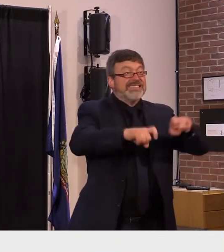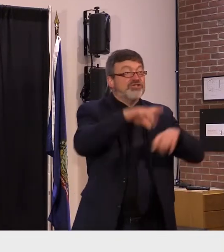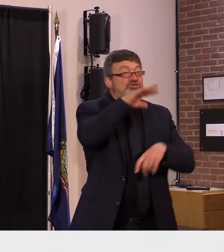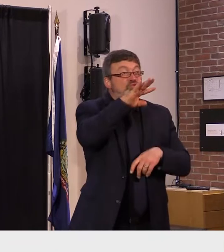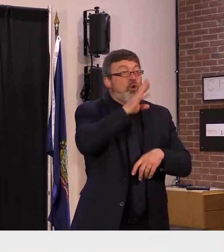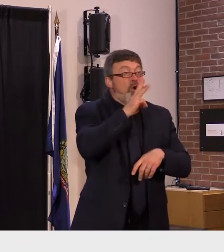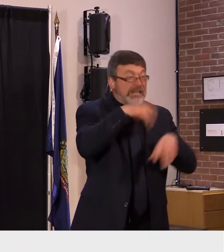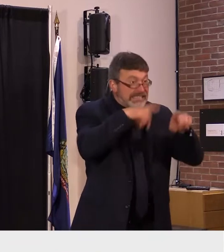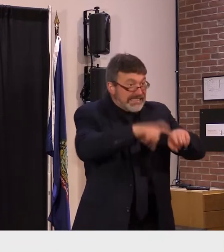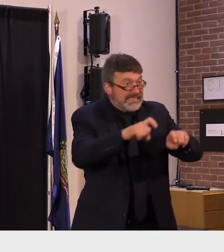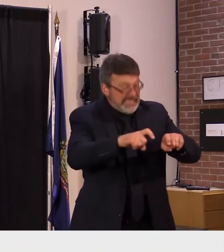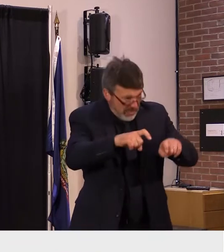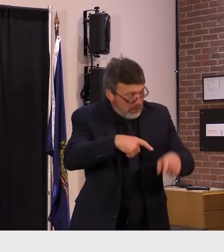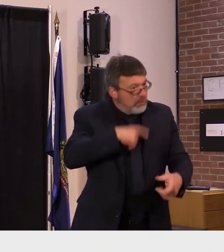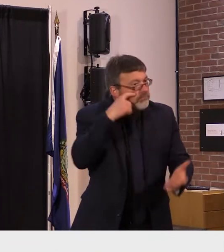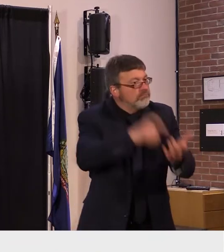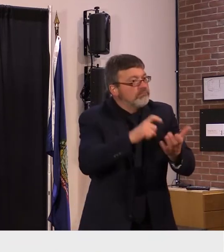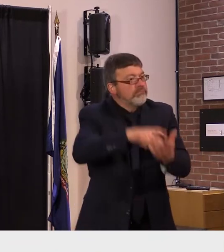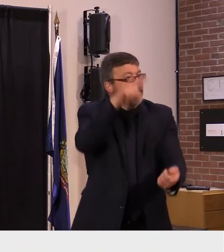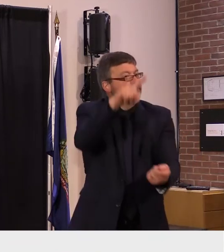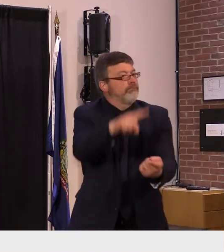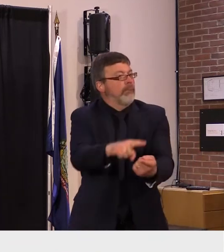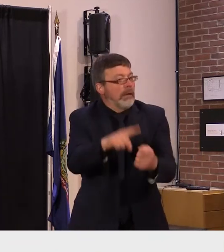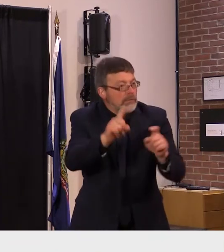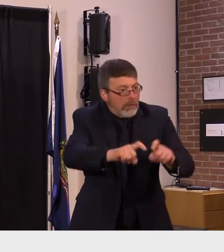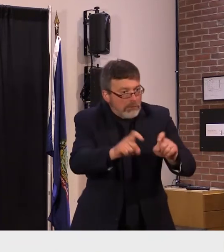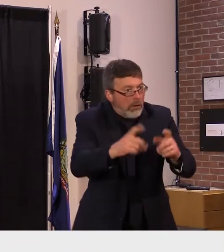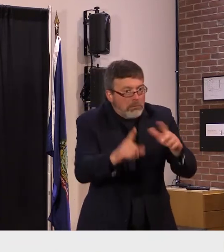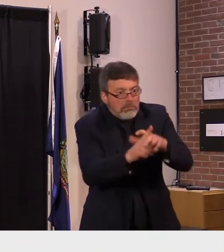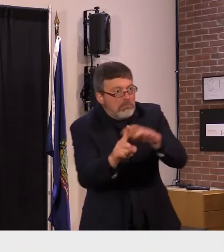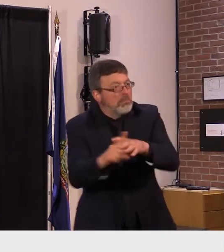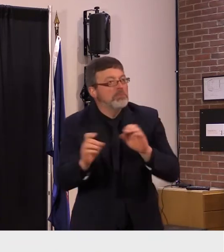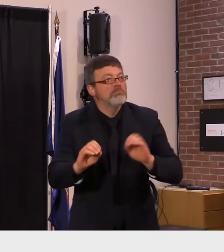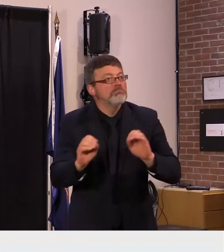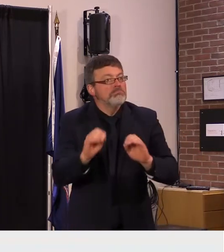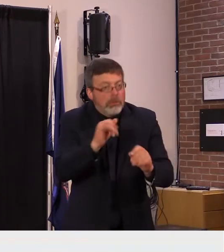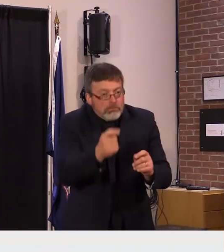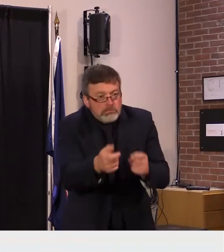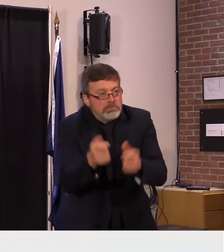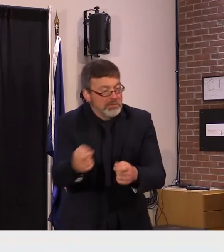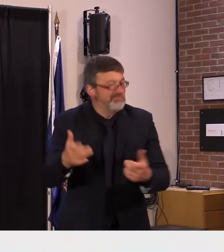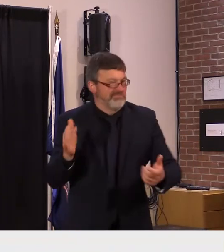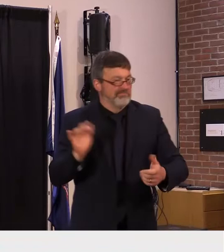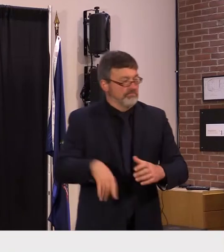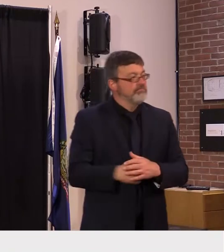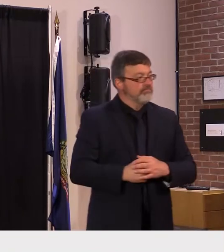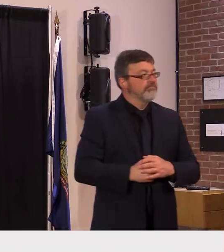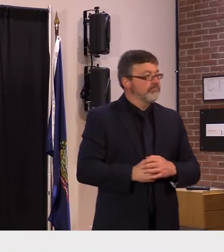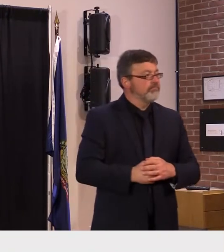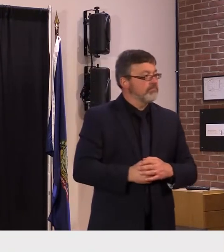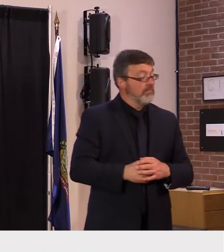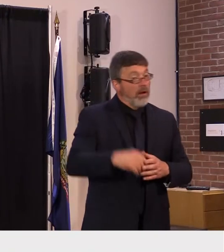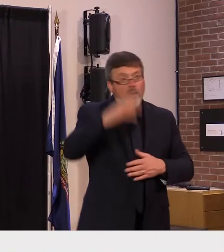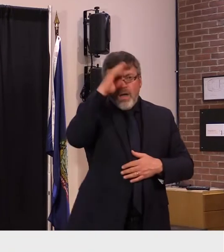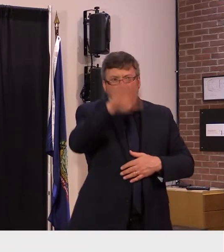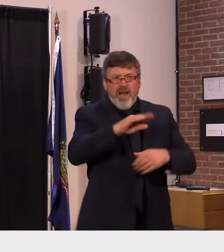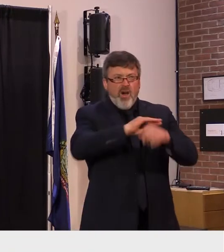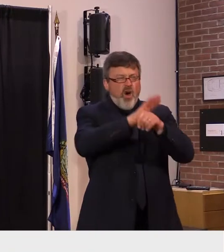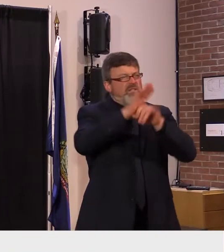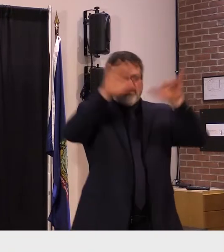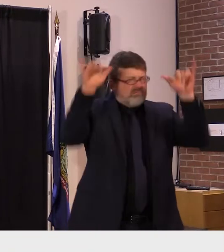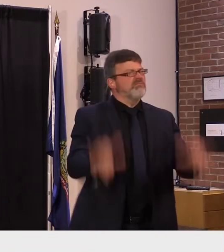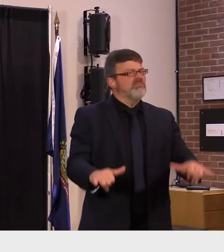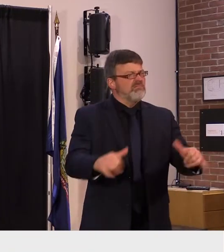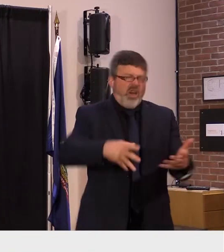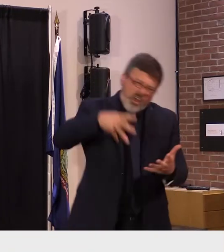19 is still here and indeed many of us still know someone who currently has the virus but the data is showing